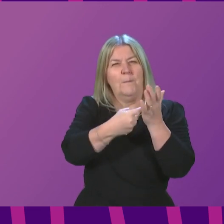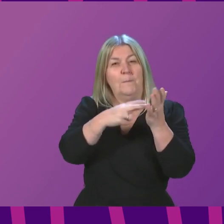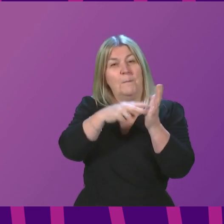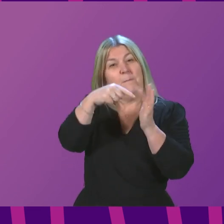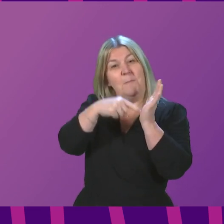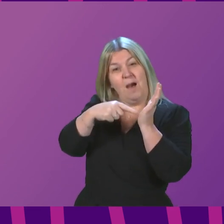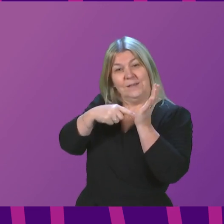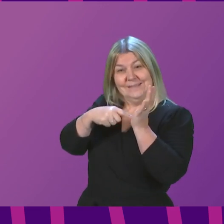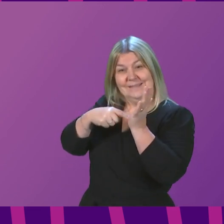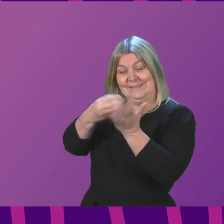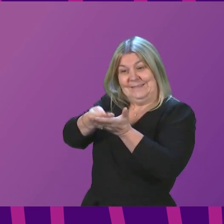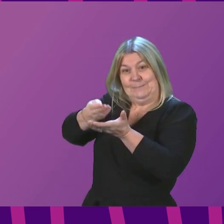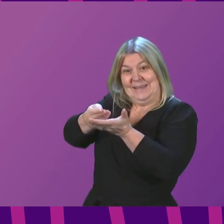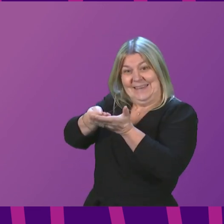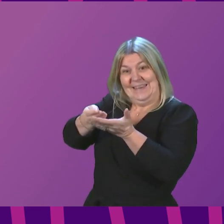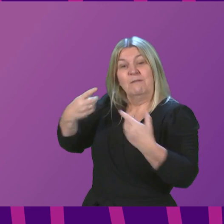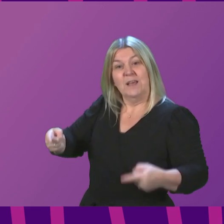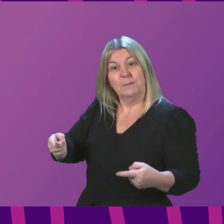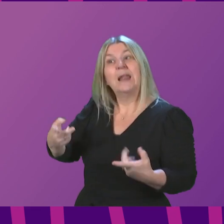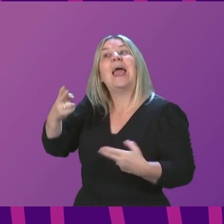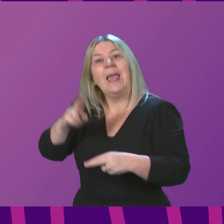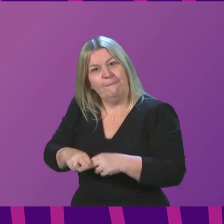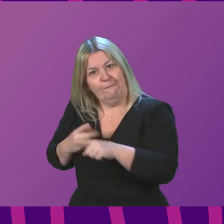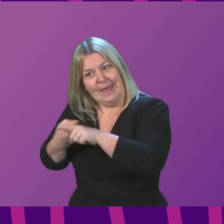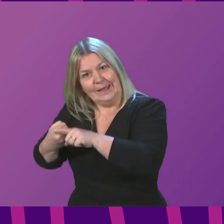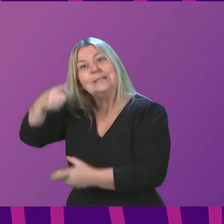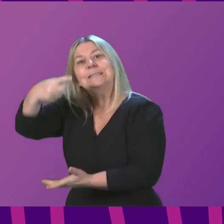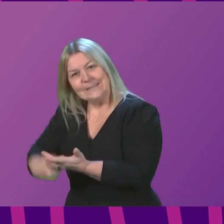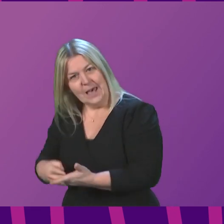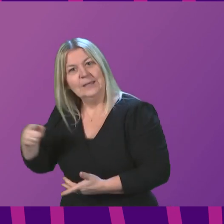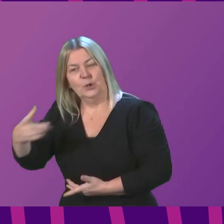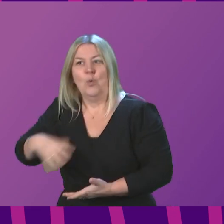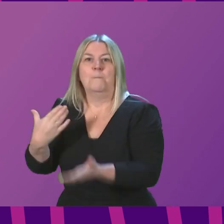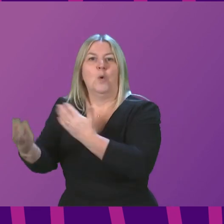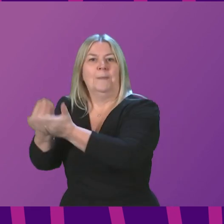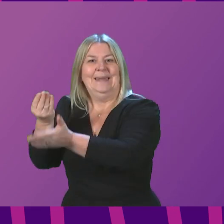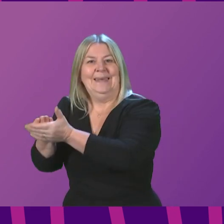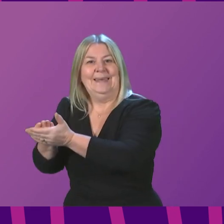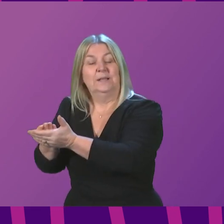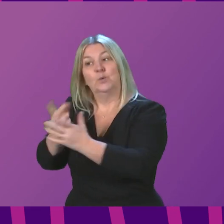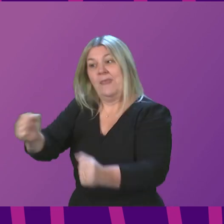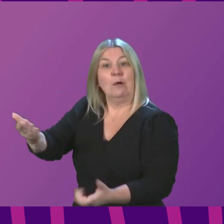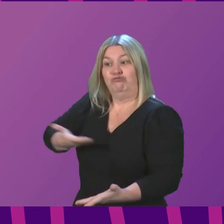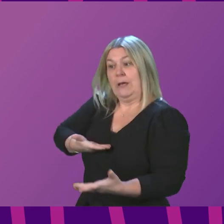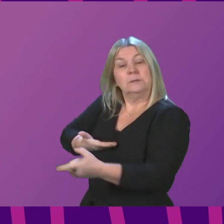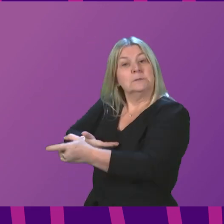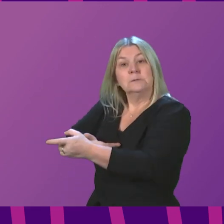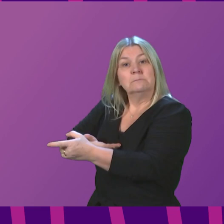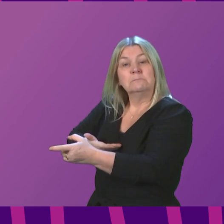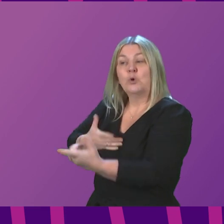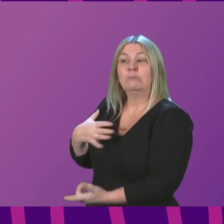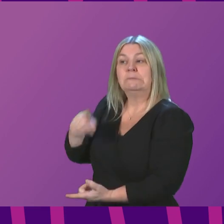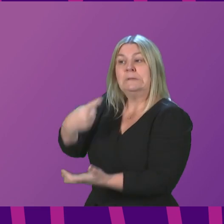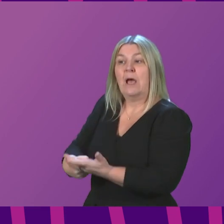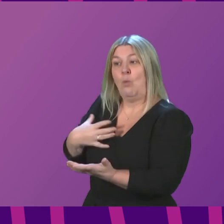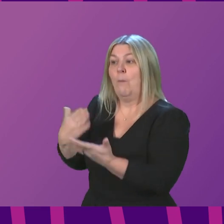when the UK Government takes decisions for England, which, as is their right, they are not choosing to do at the moment. So, we need to see a response from the